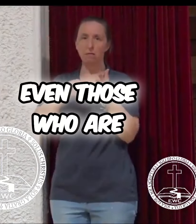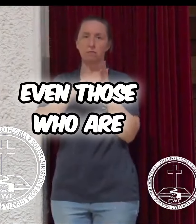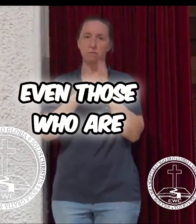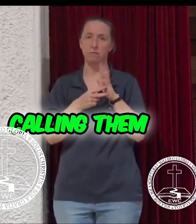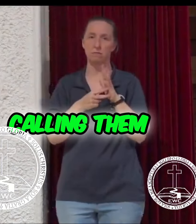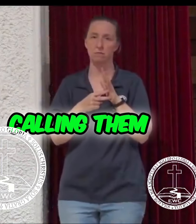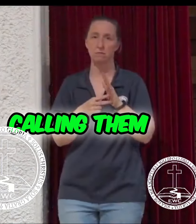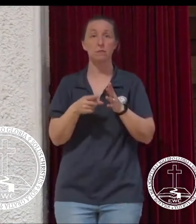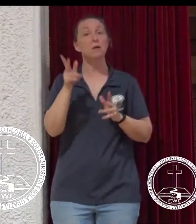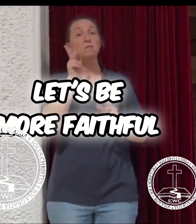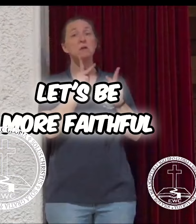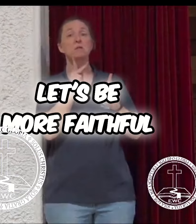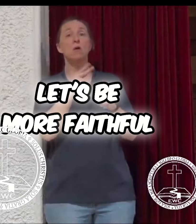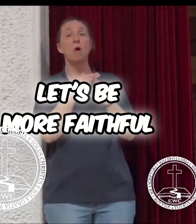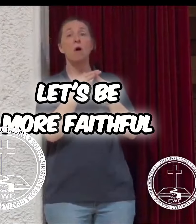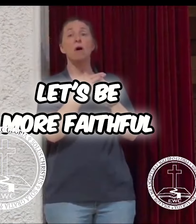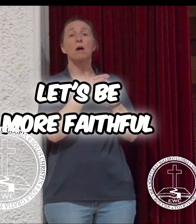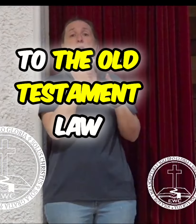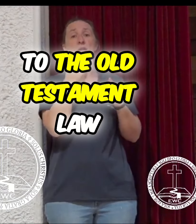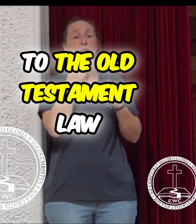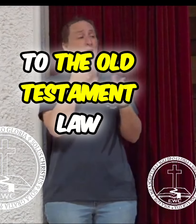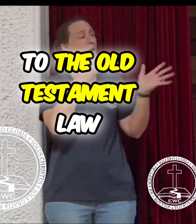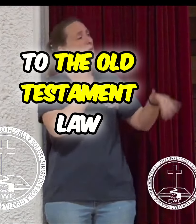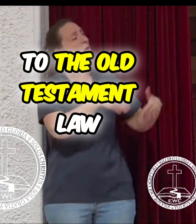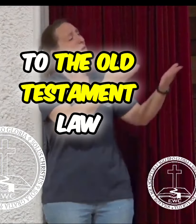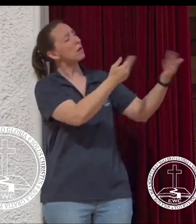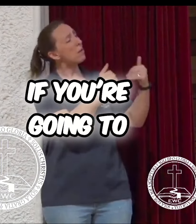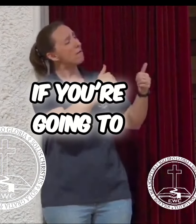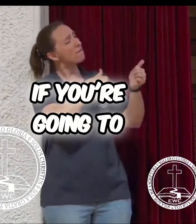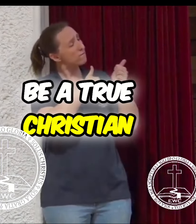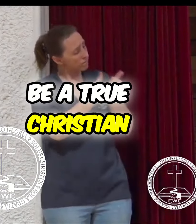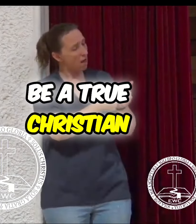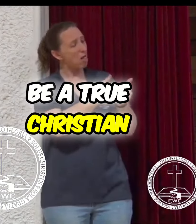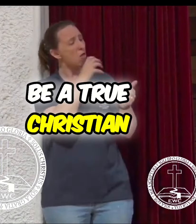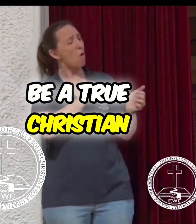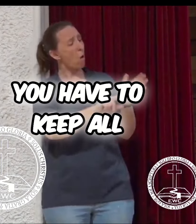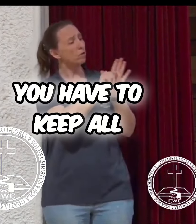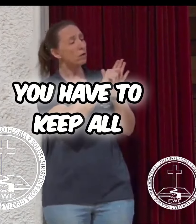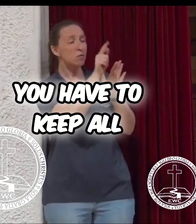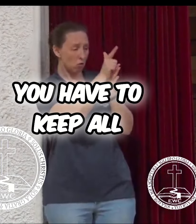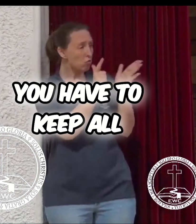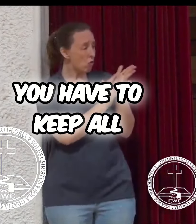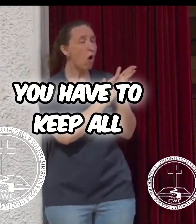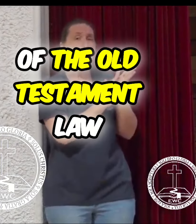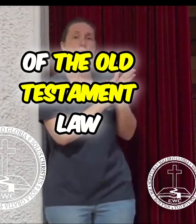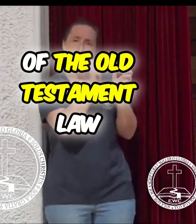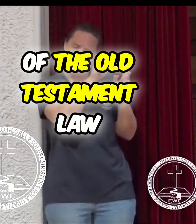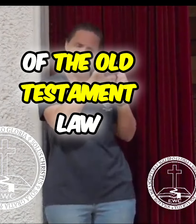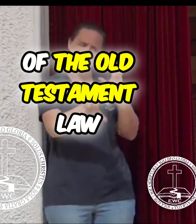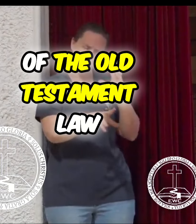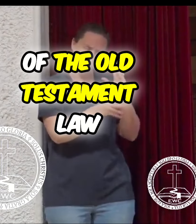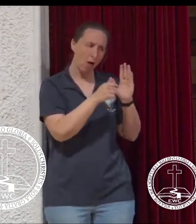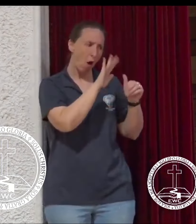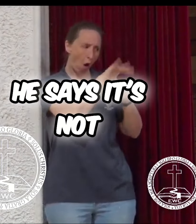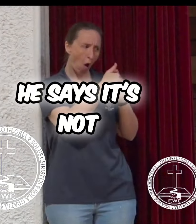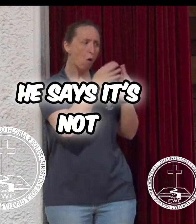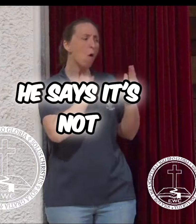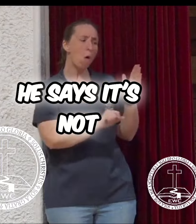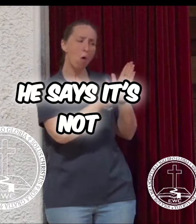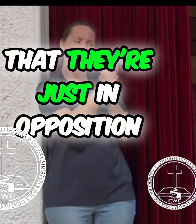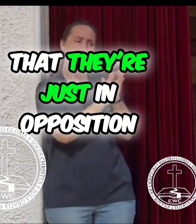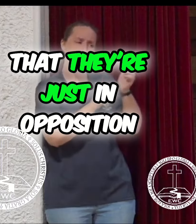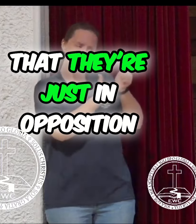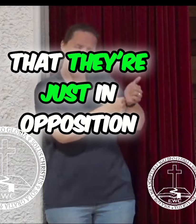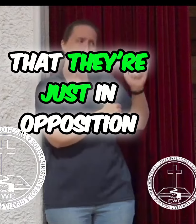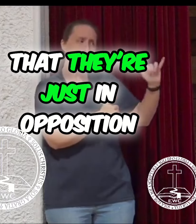Even those who are calling them, let's be more faithful to the Old Testament law. If you're going to be a true Christian, you have to keep all of the Old Testament law. He says